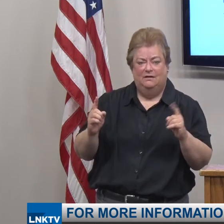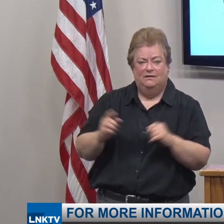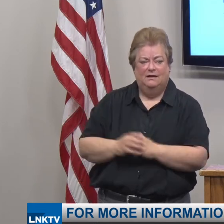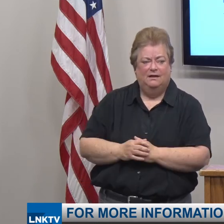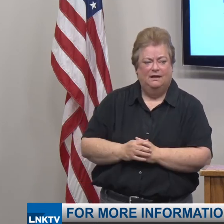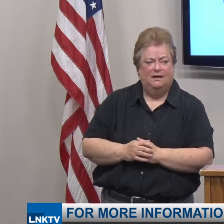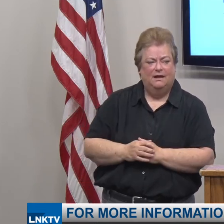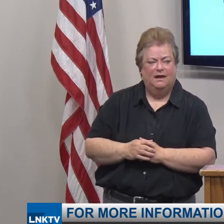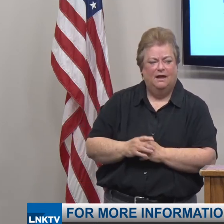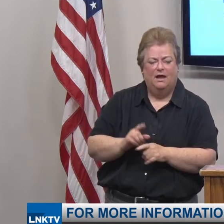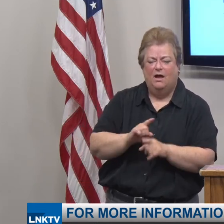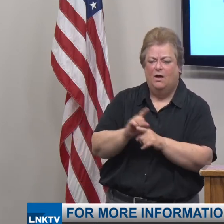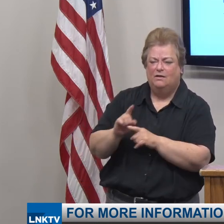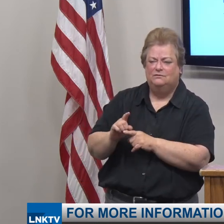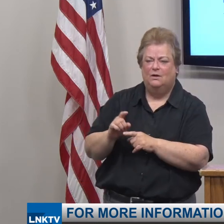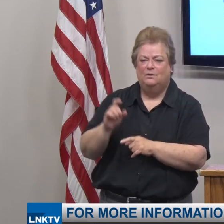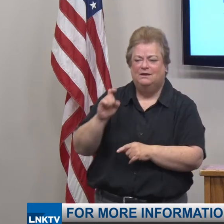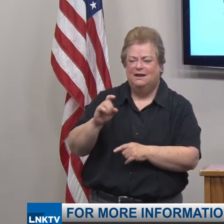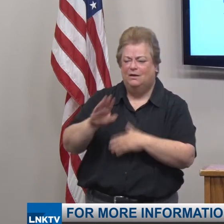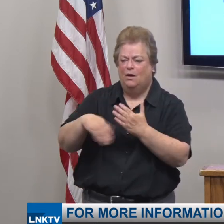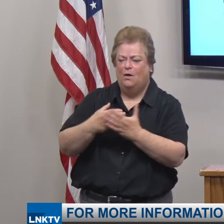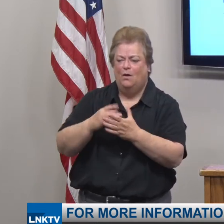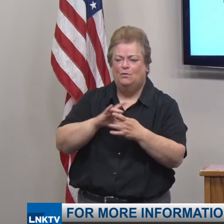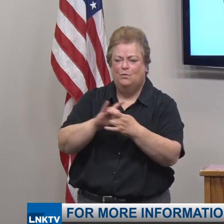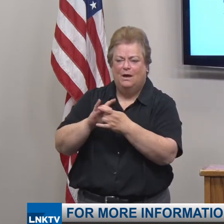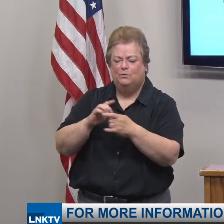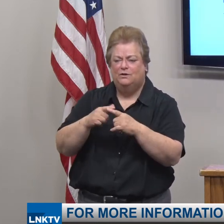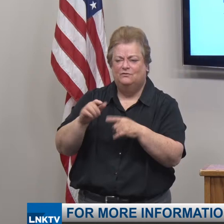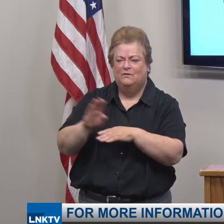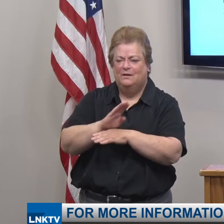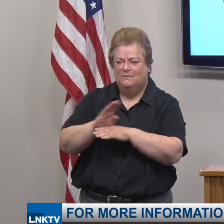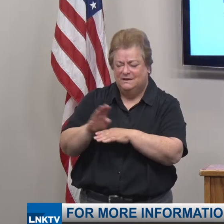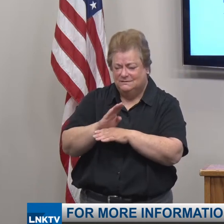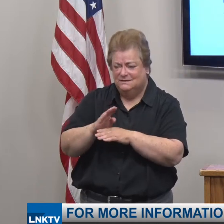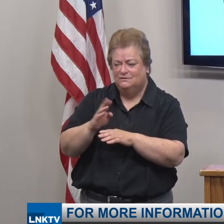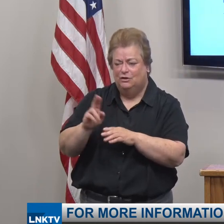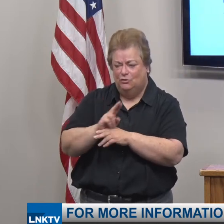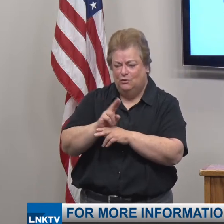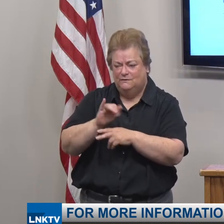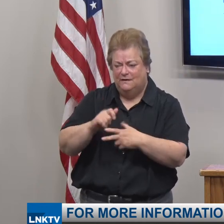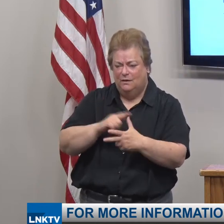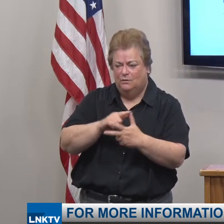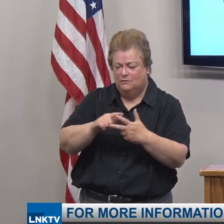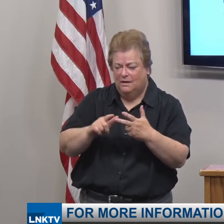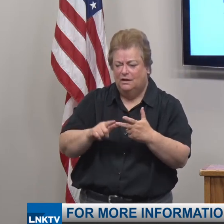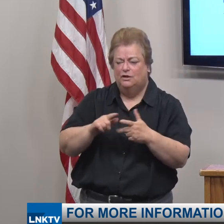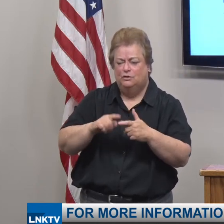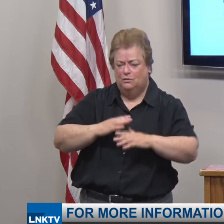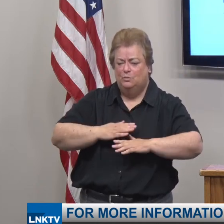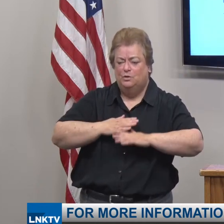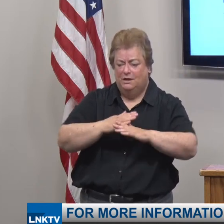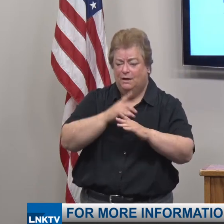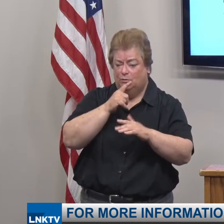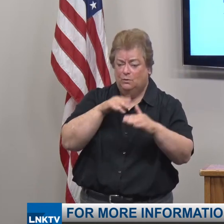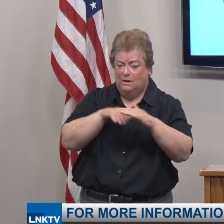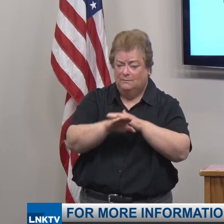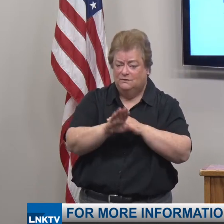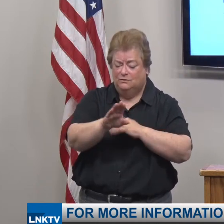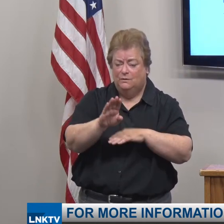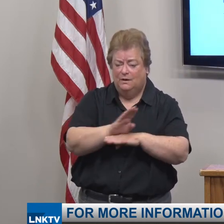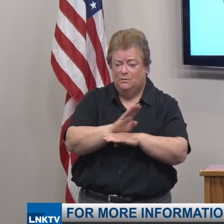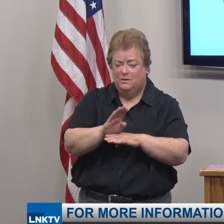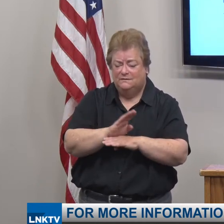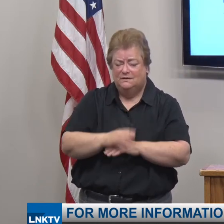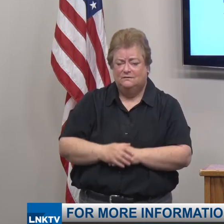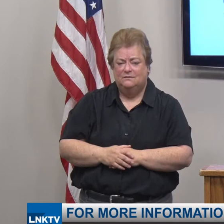We also need cooperation of all the businesses with the safety measures that protect their patrons and employees. When you